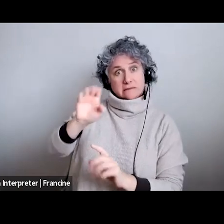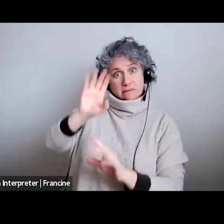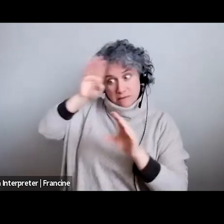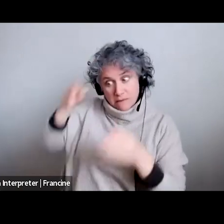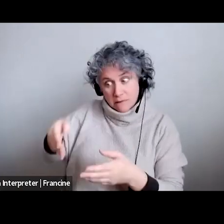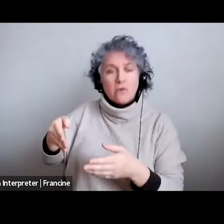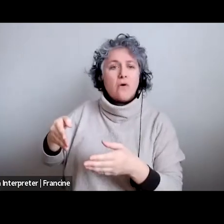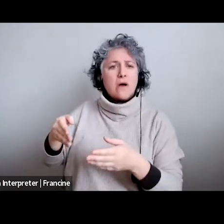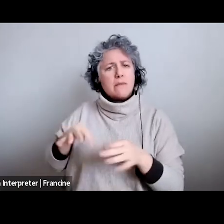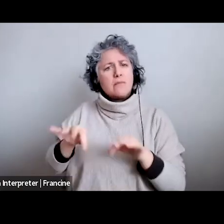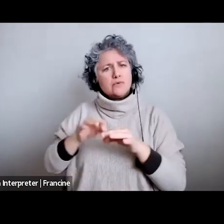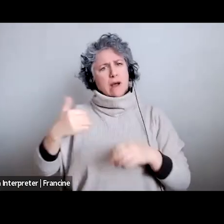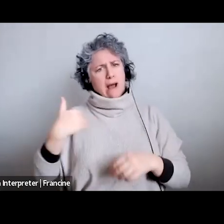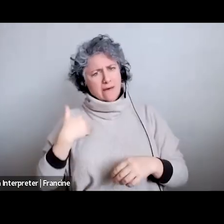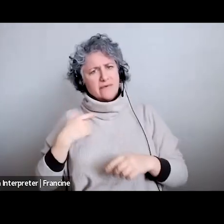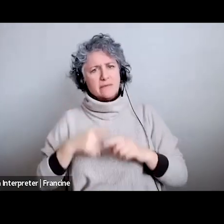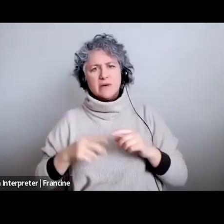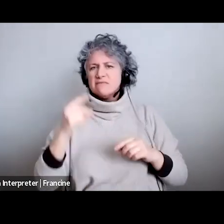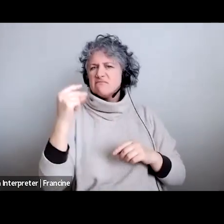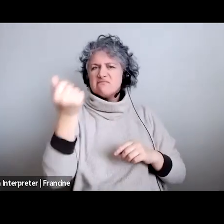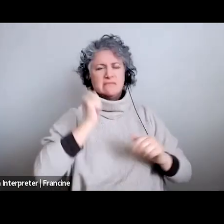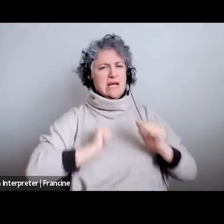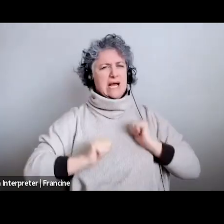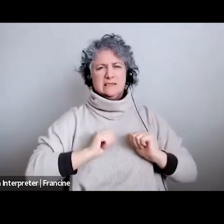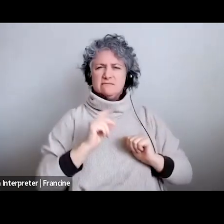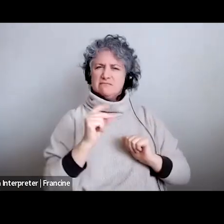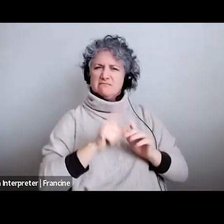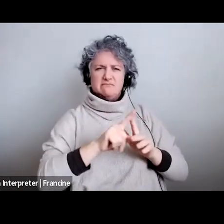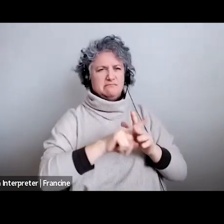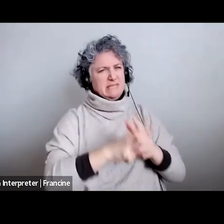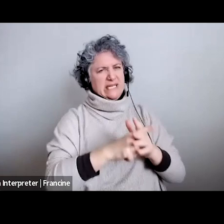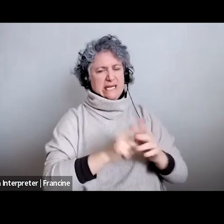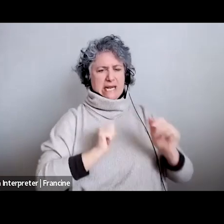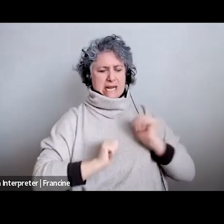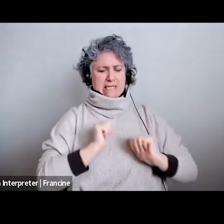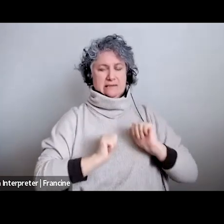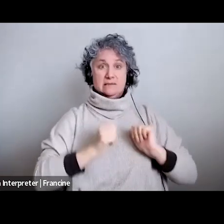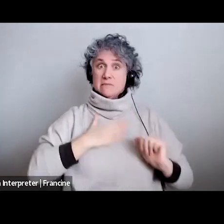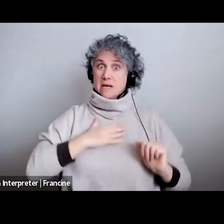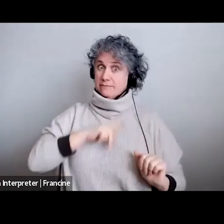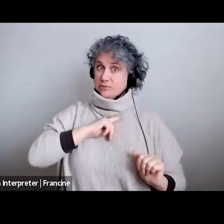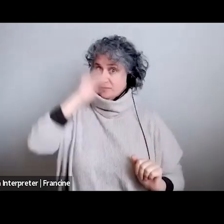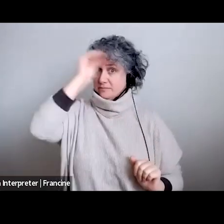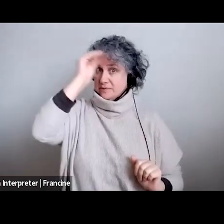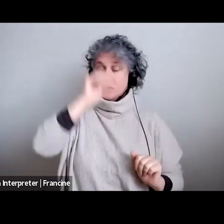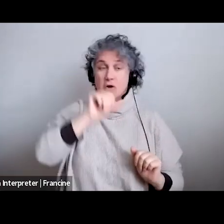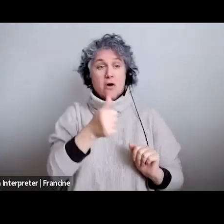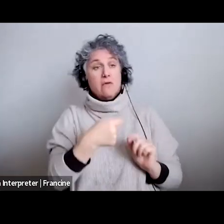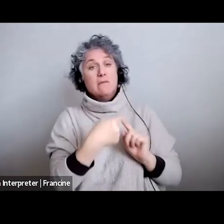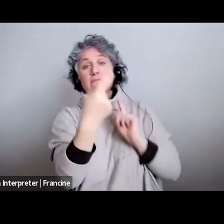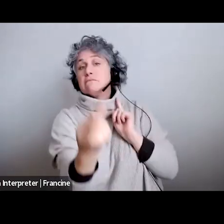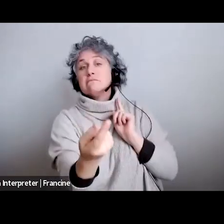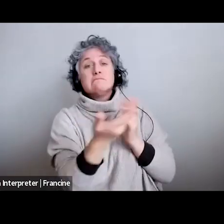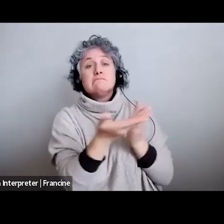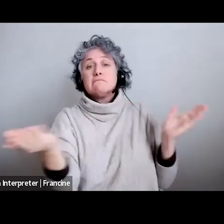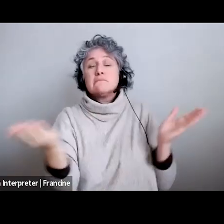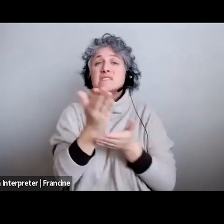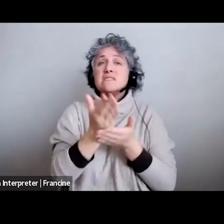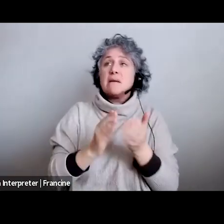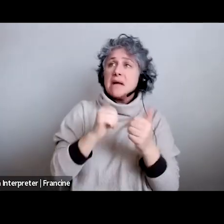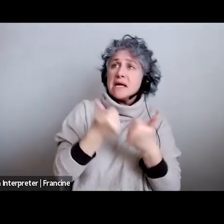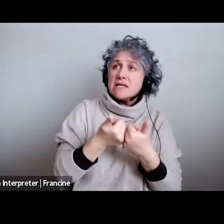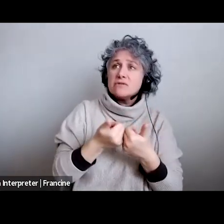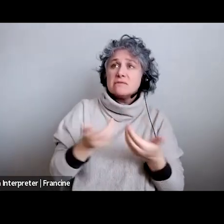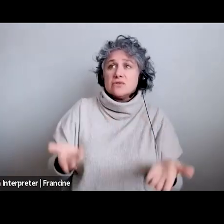you want to catch them right away with that acting that's my that's my personal opinion i know that there are some agents in town